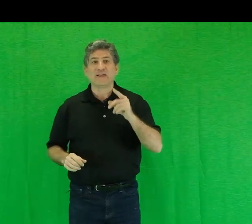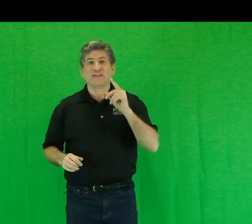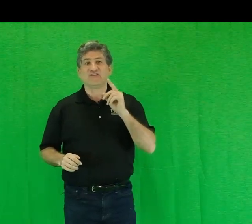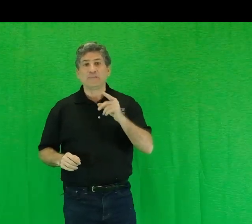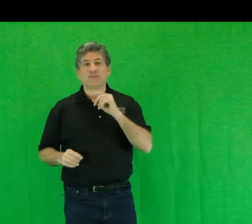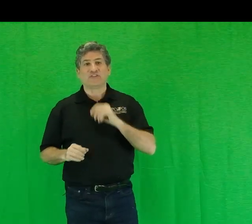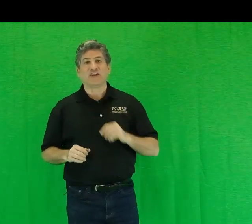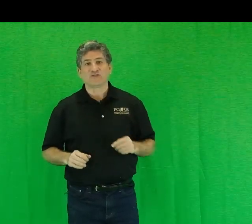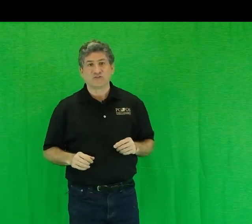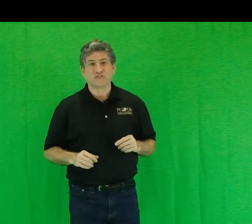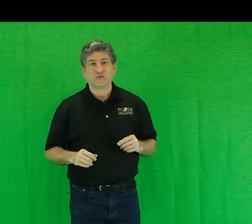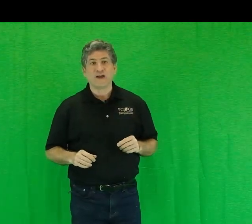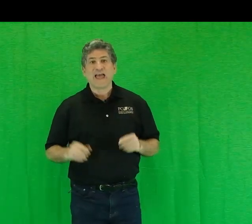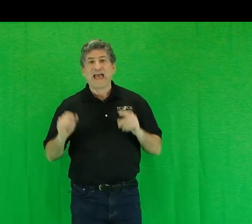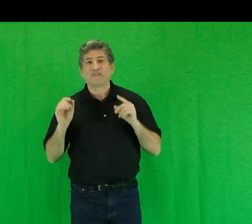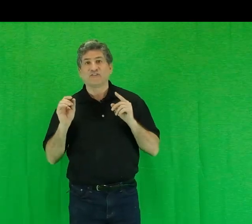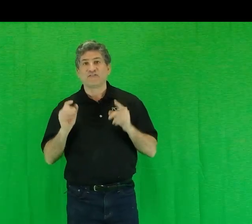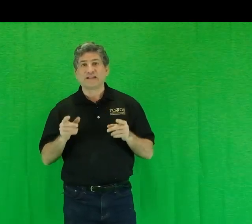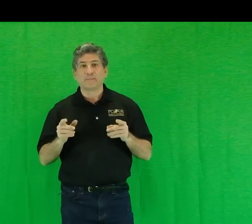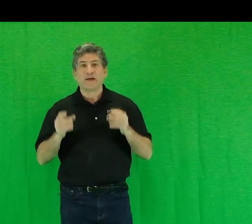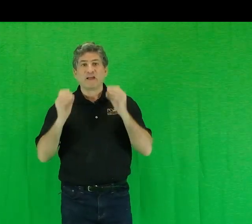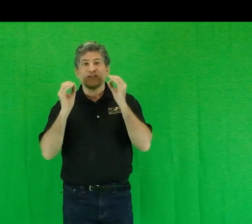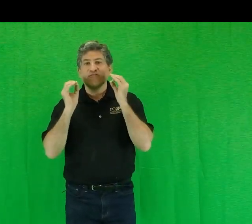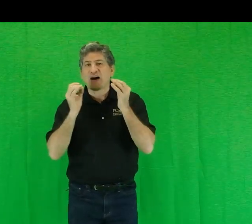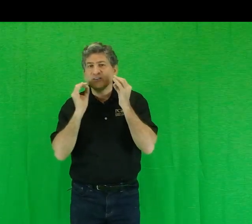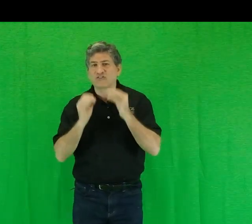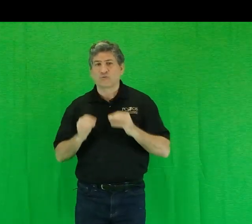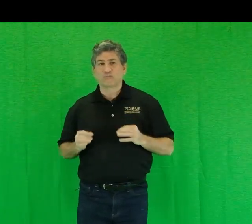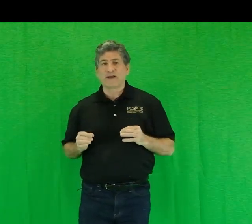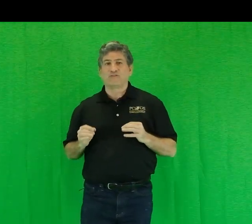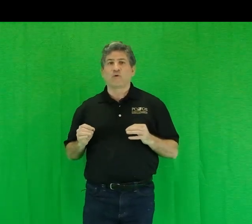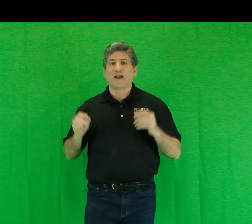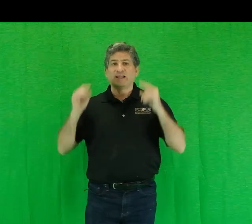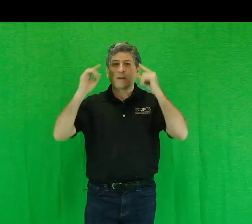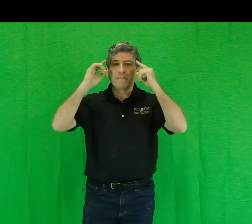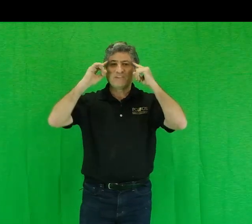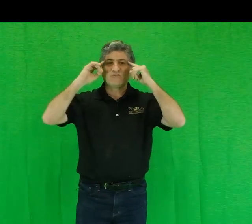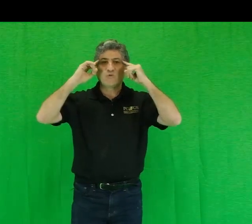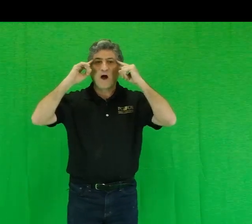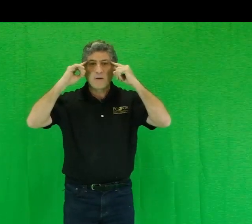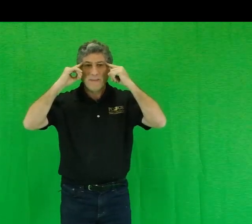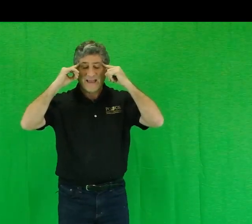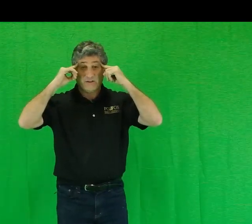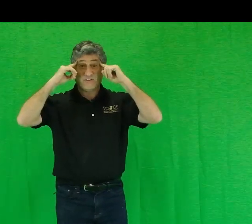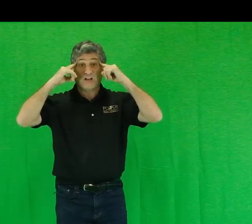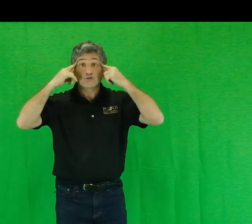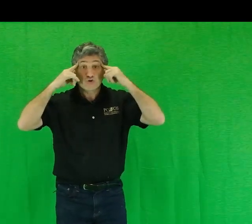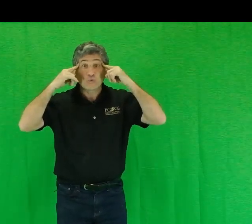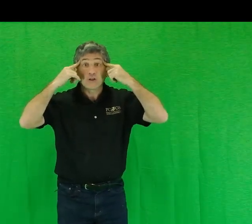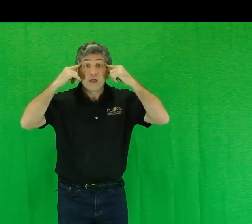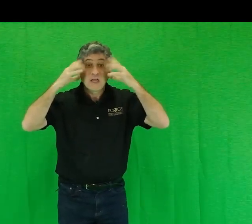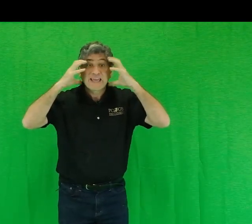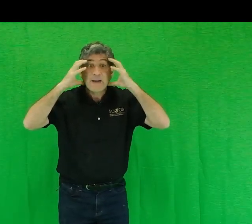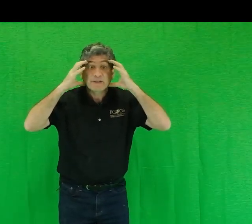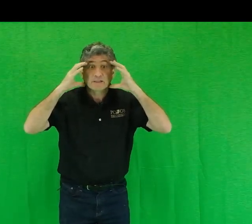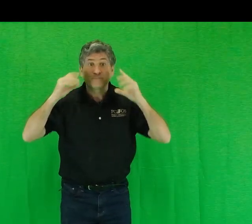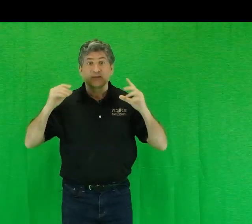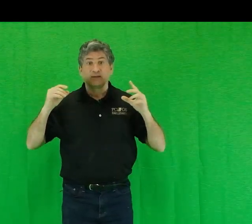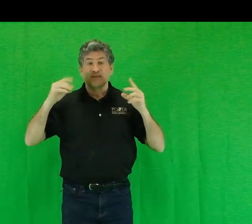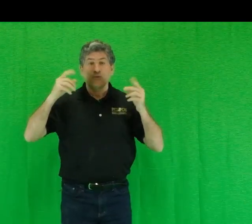the deepest attention to and develop the fondest respect for and commit to our bank of cultural capital. They